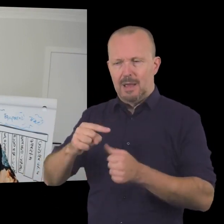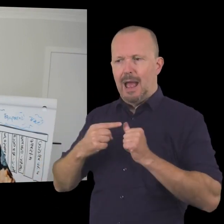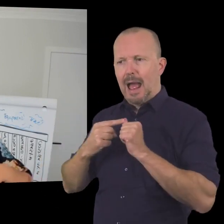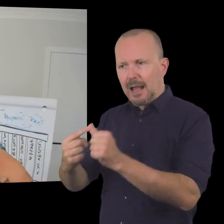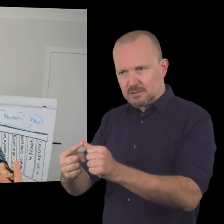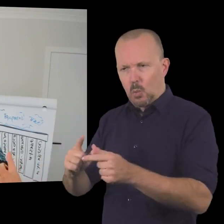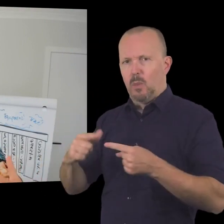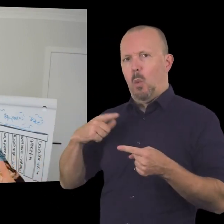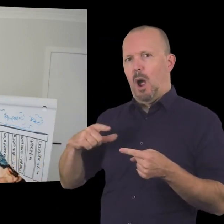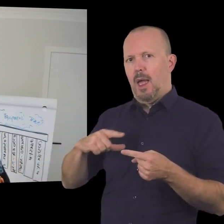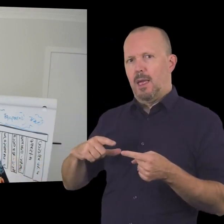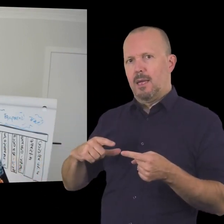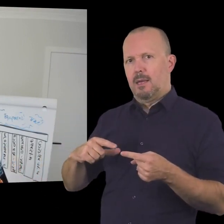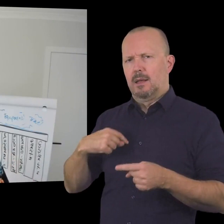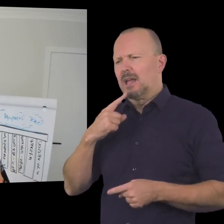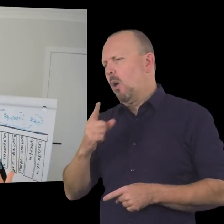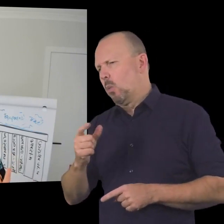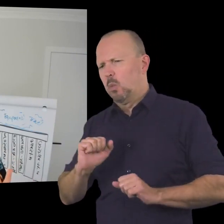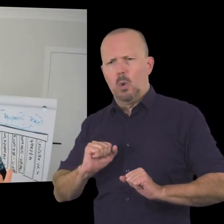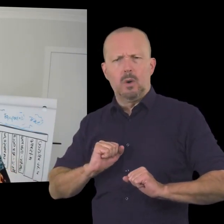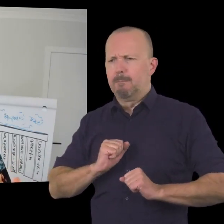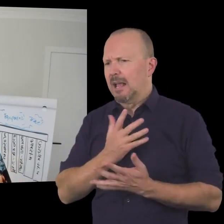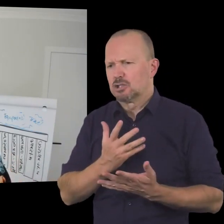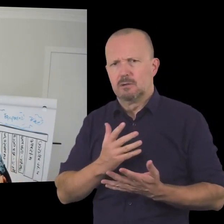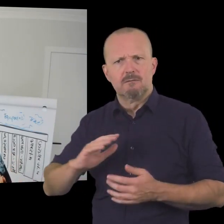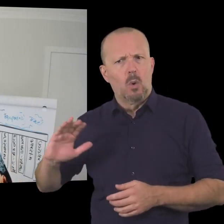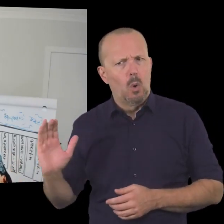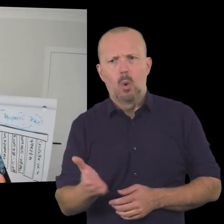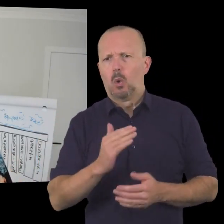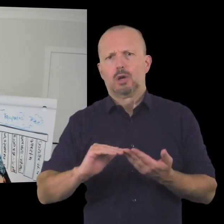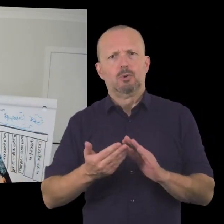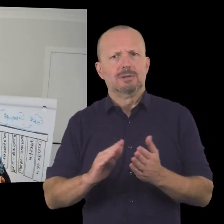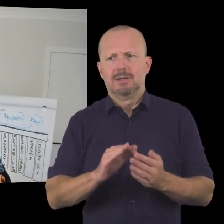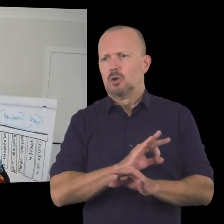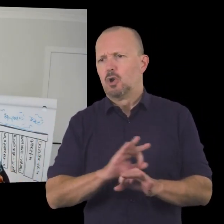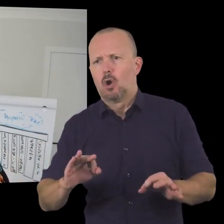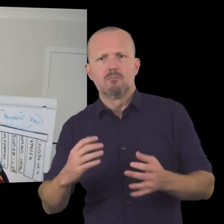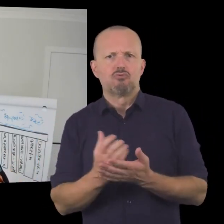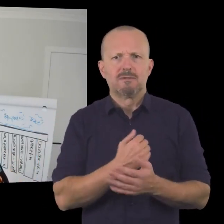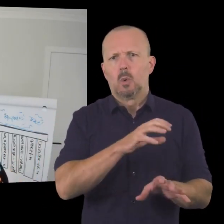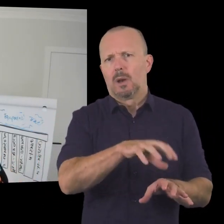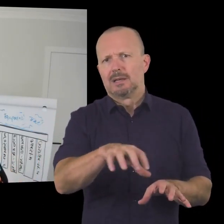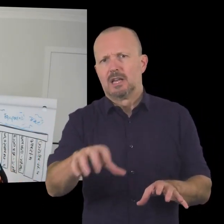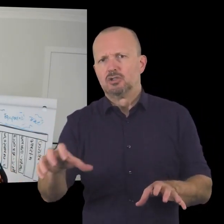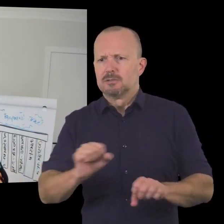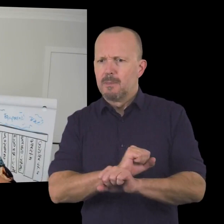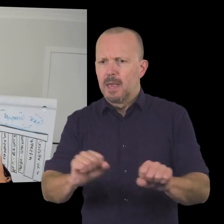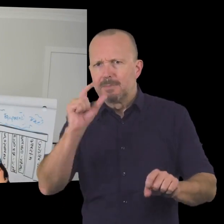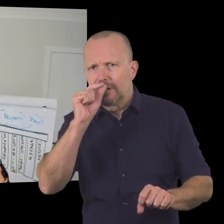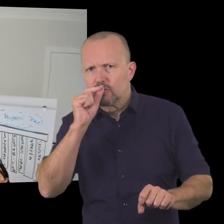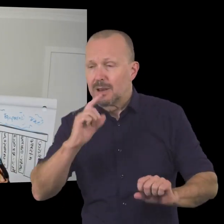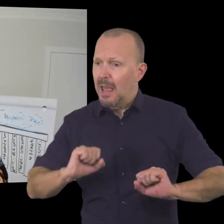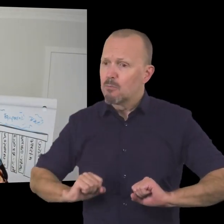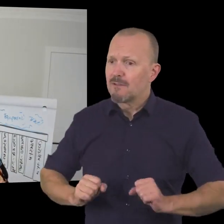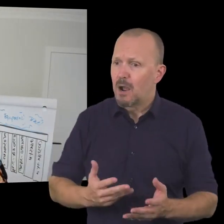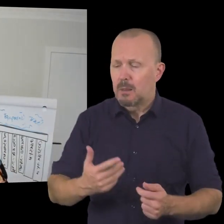head uh and start with your why are we really passionate about uh all community and not-for-profit organizations working at full potential and the